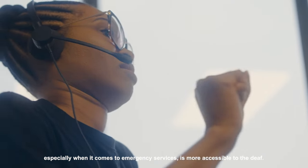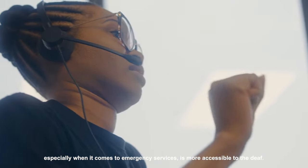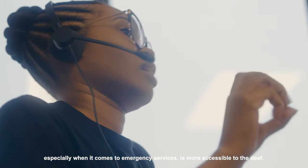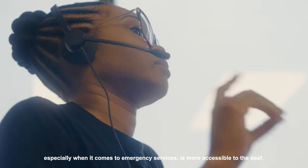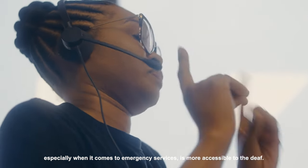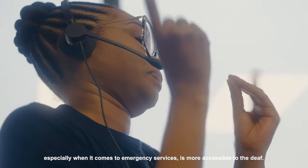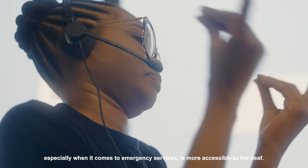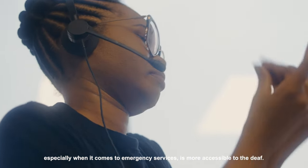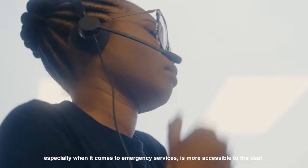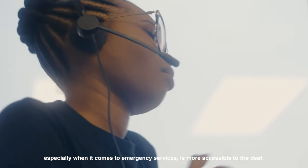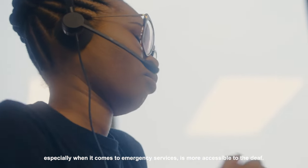accessible to the deaf.